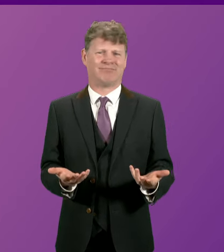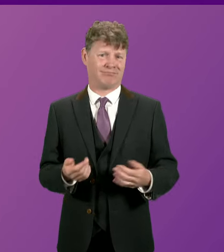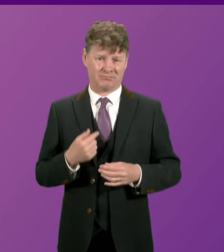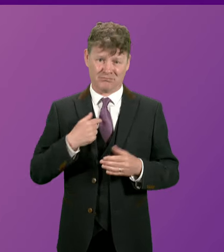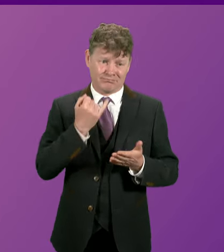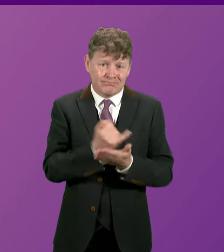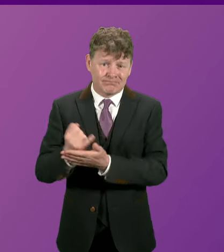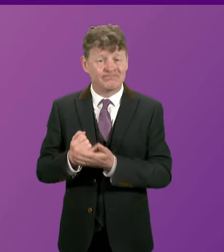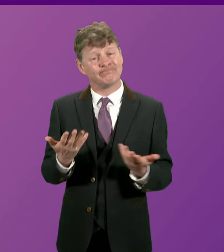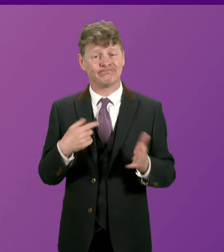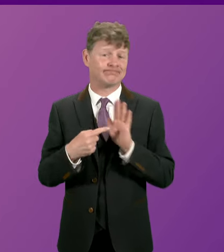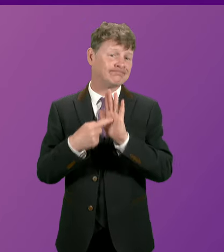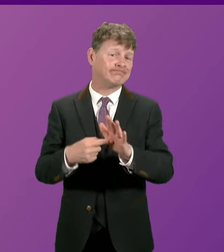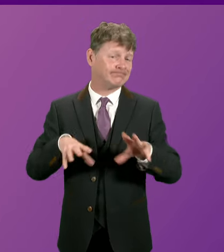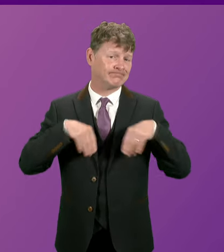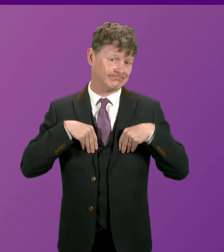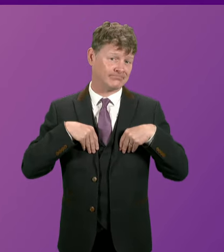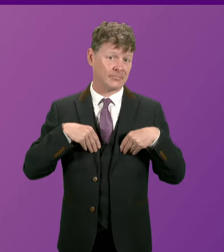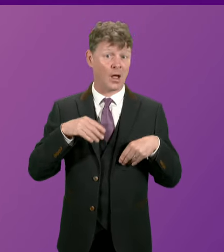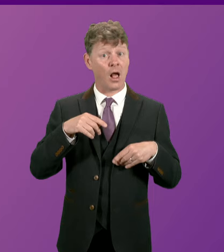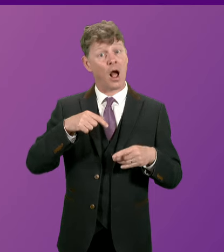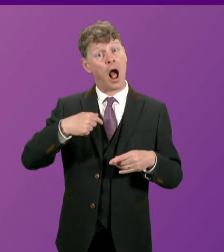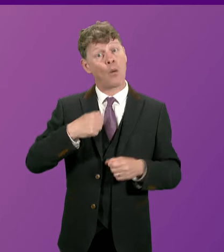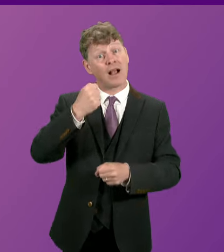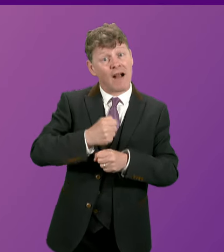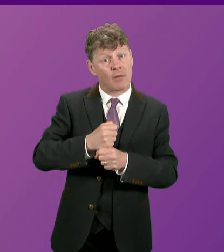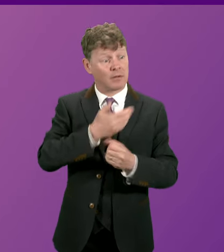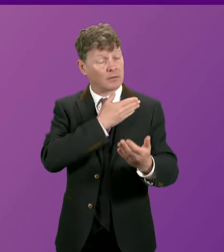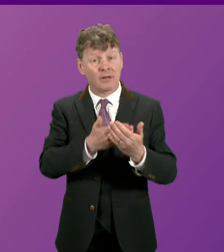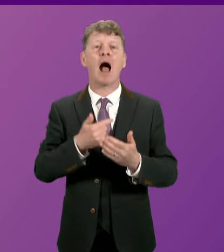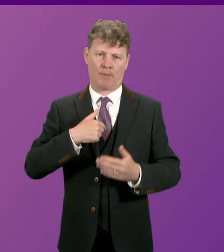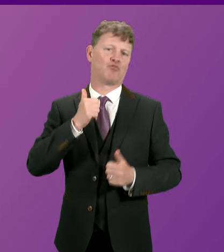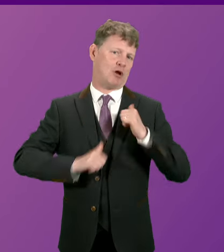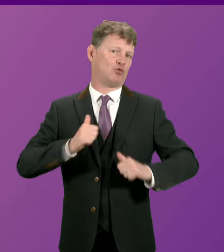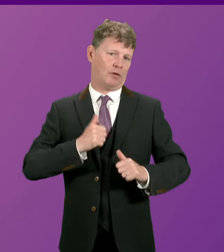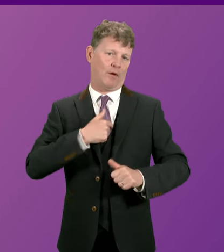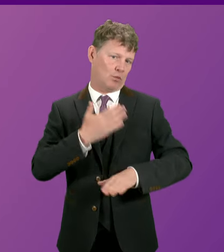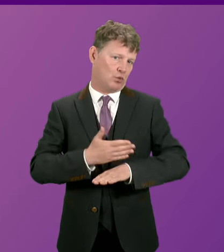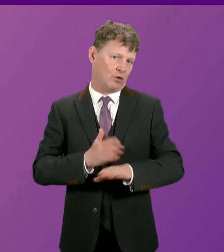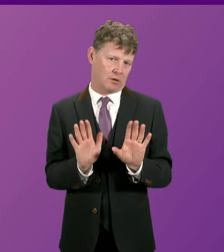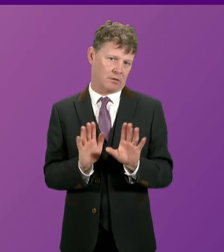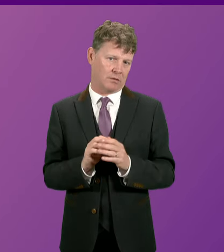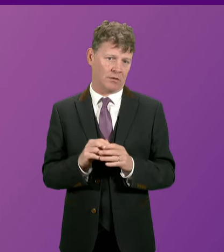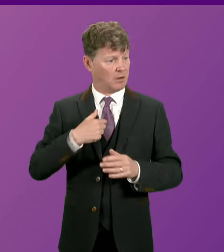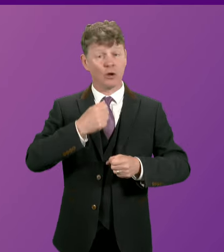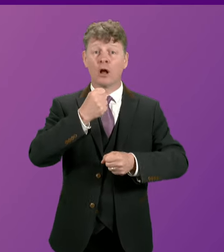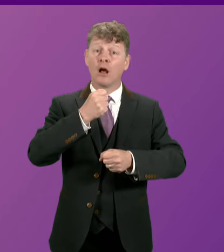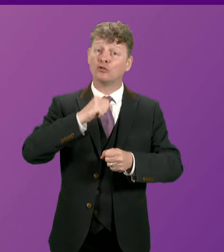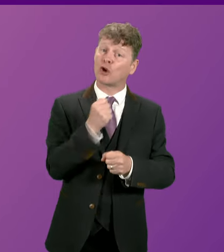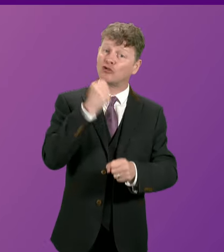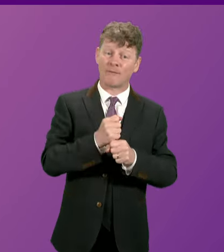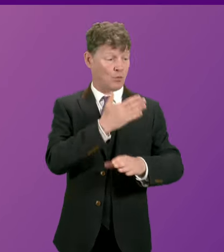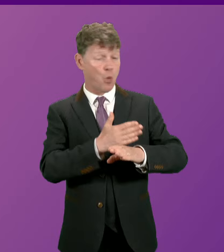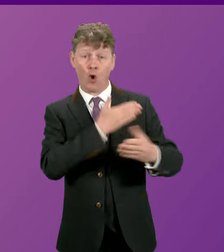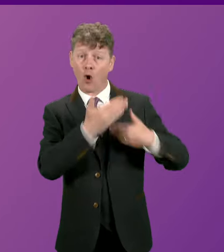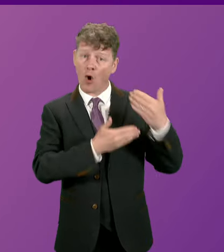clear. But can I be proud of this government's record? Absolutely. And let me just talk about the government's record because Douglas Ross will